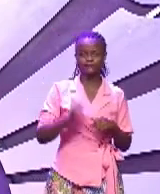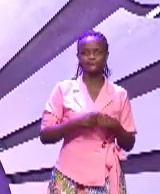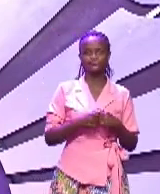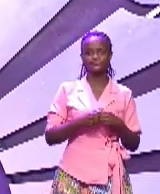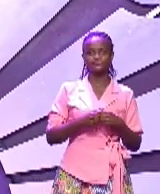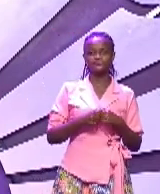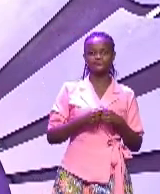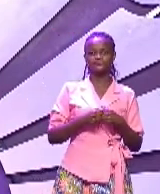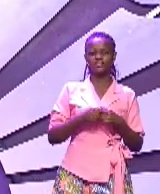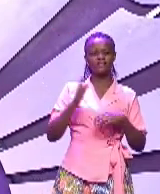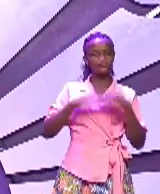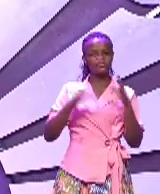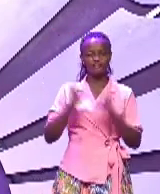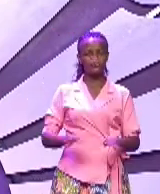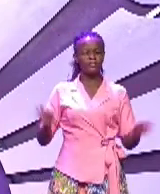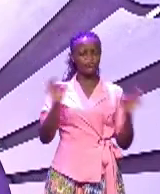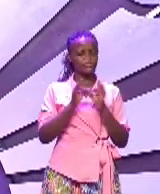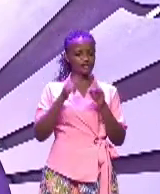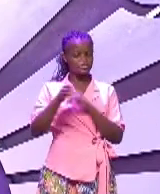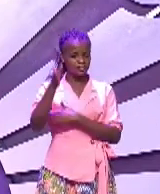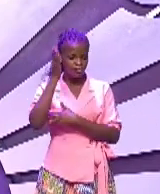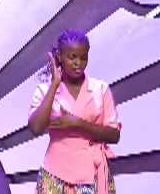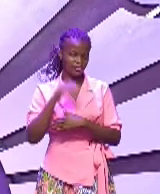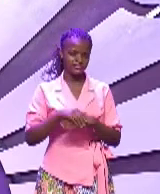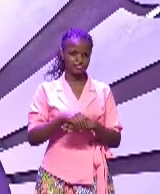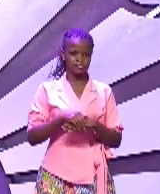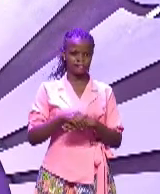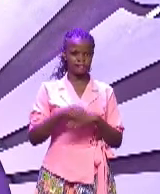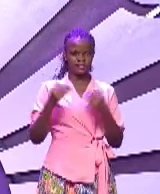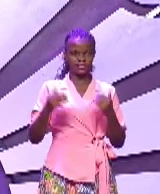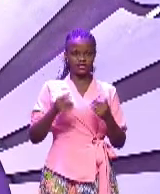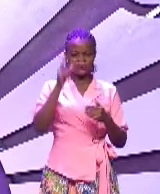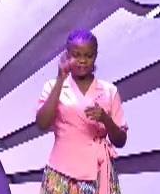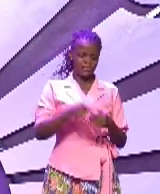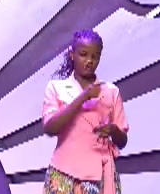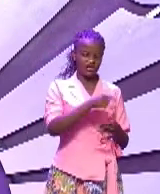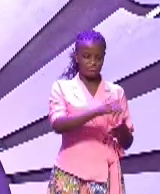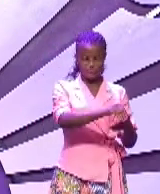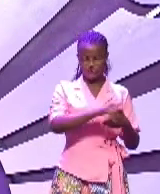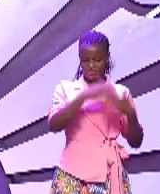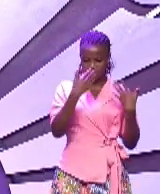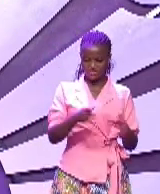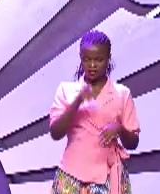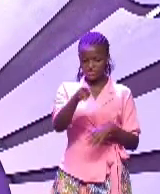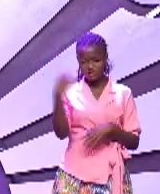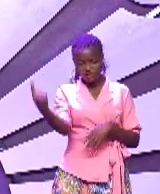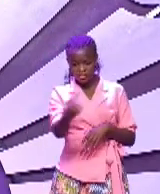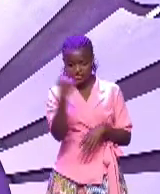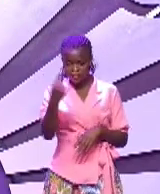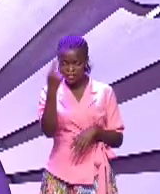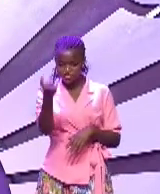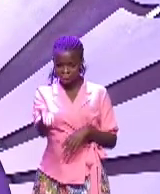you're not important to God to got married you're still single